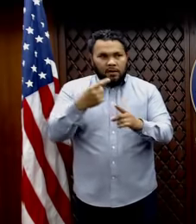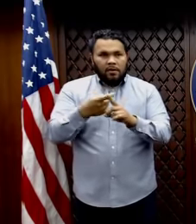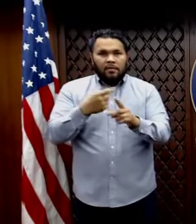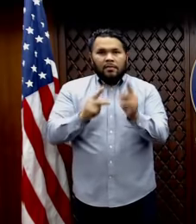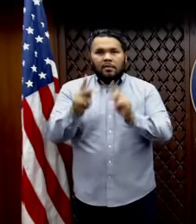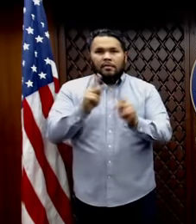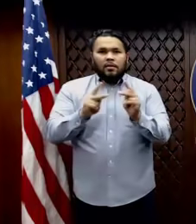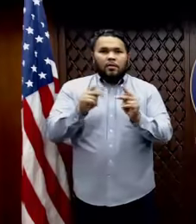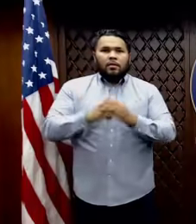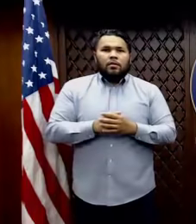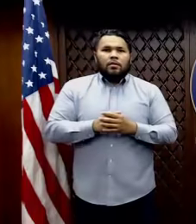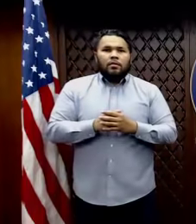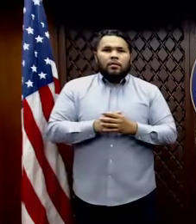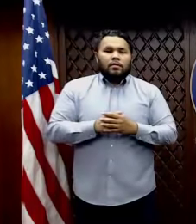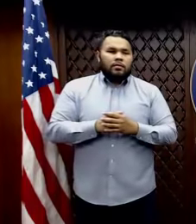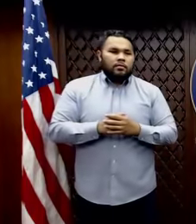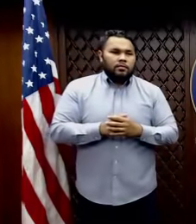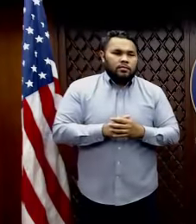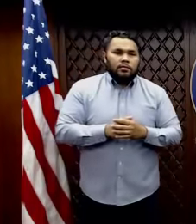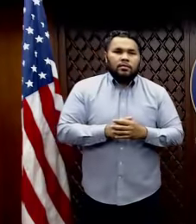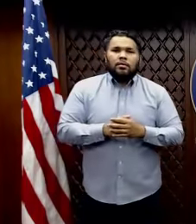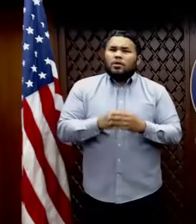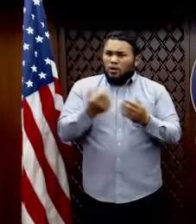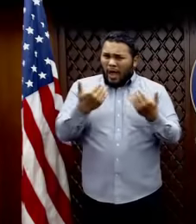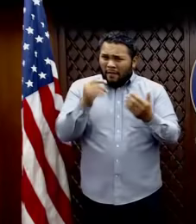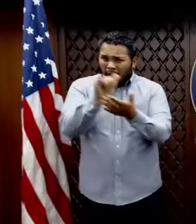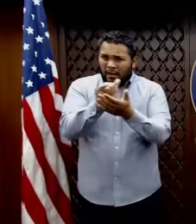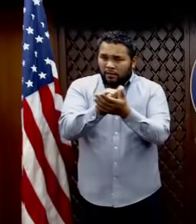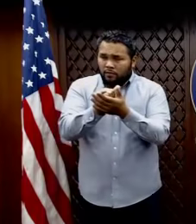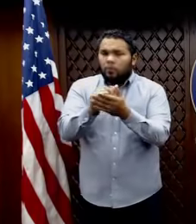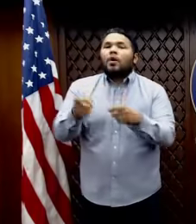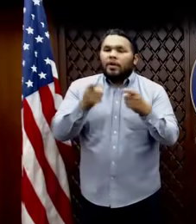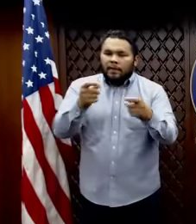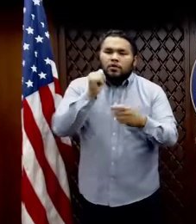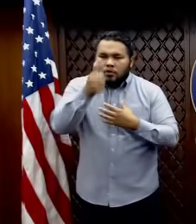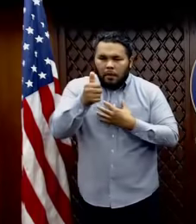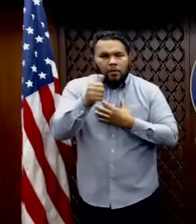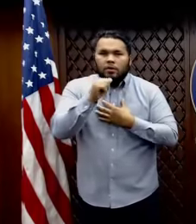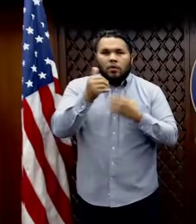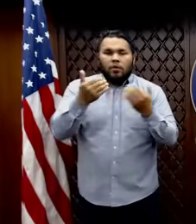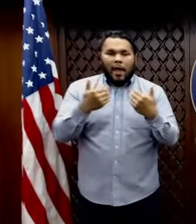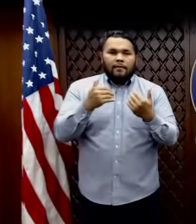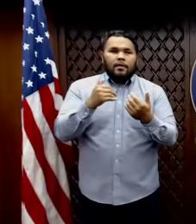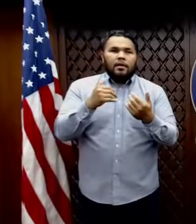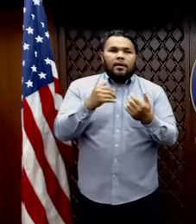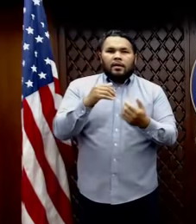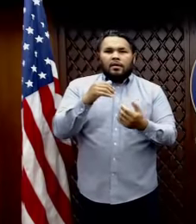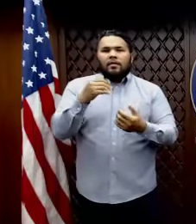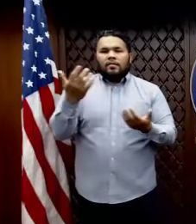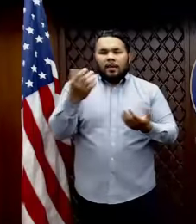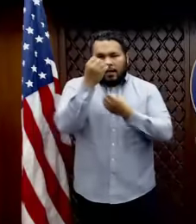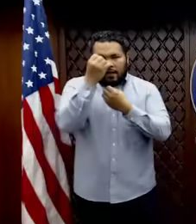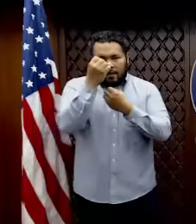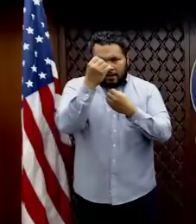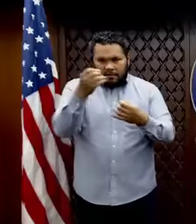Do you have that? I don't know if you can get it tomorrow. Yeah, we, we'll get it to you tomorrow. We don't really have the demographics, so